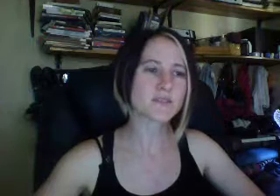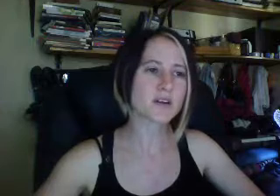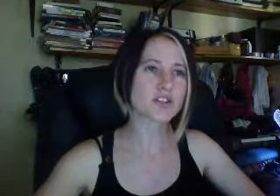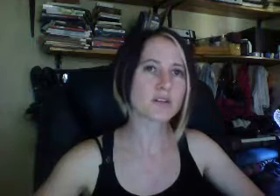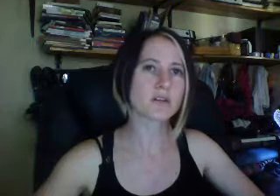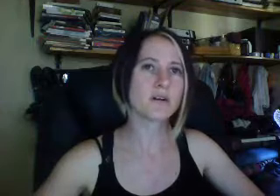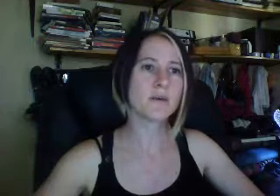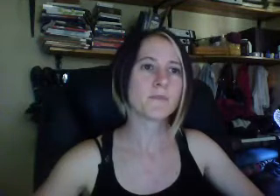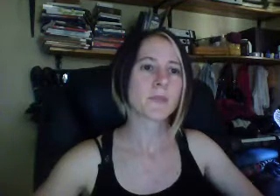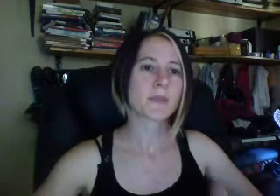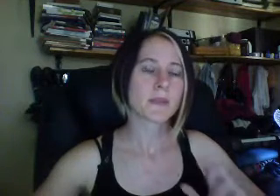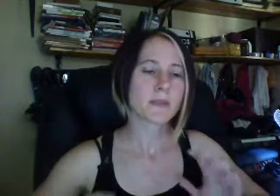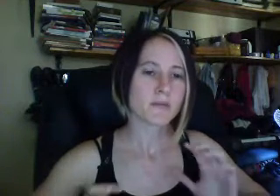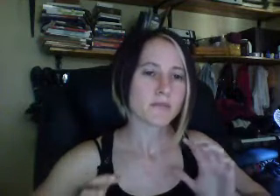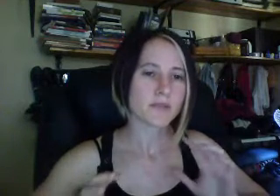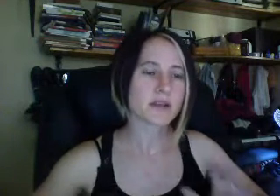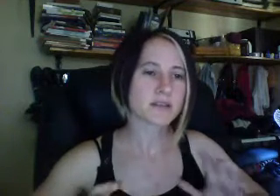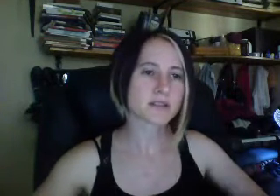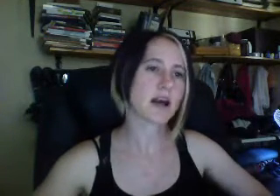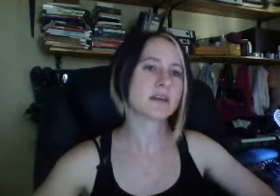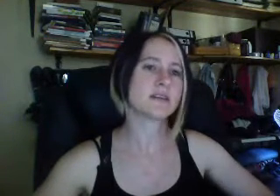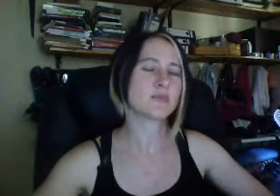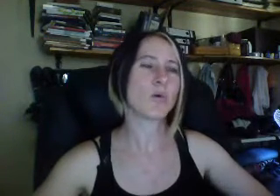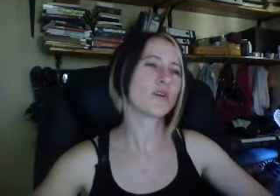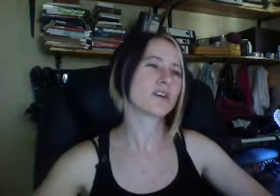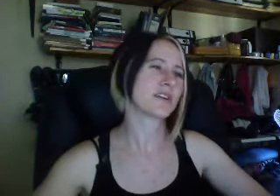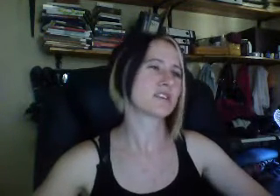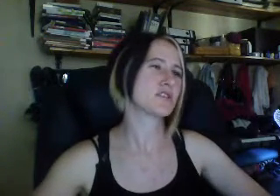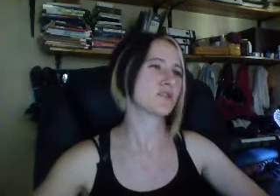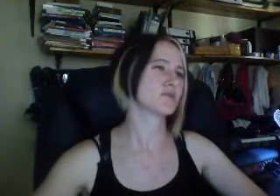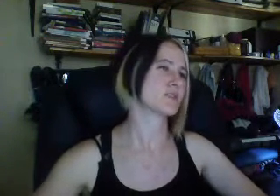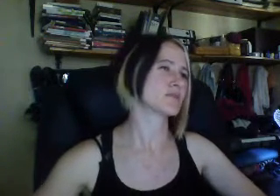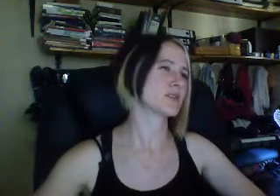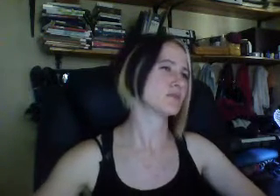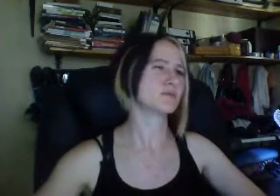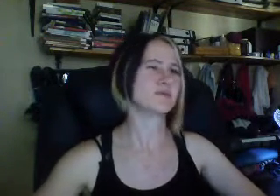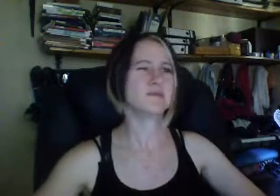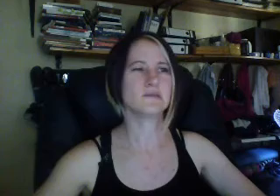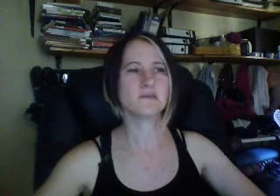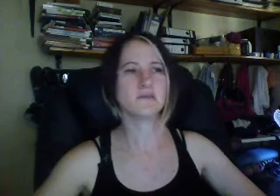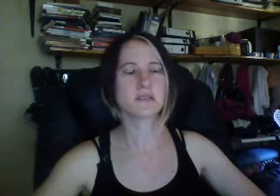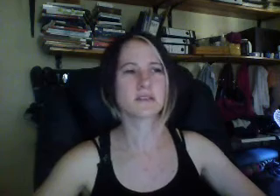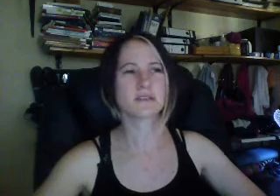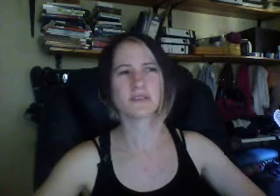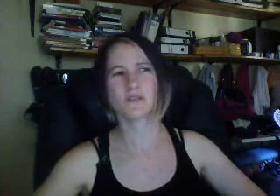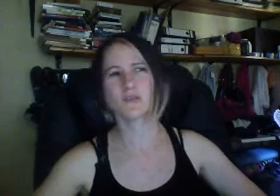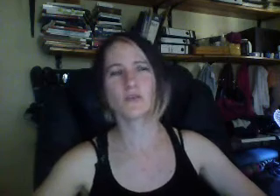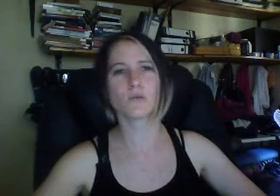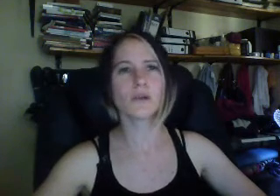dysfunctional thing in society, that we all look at and actually go, at some stage, oh, that's not cool.